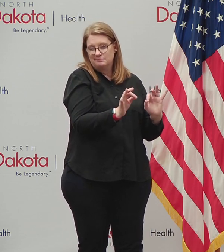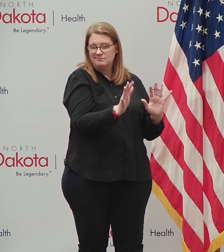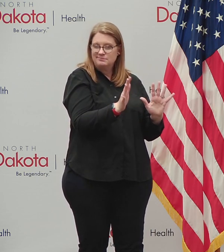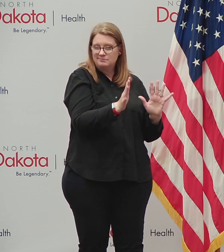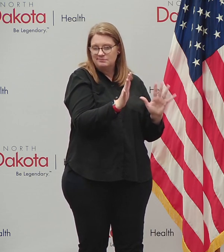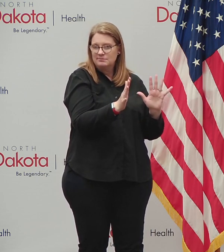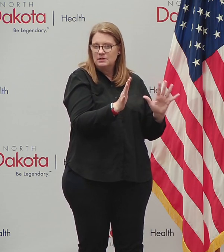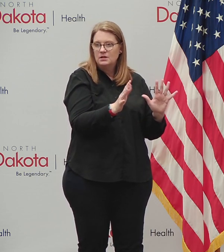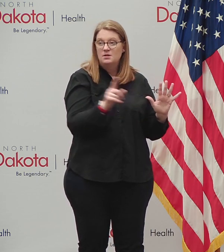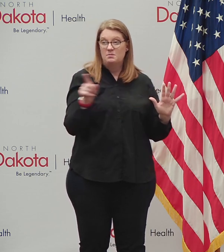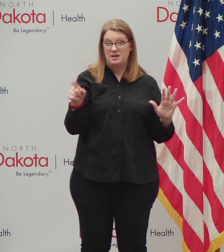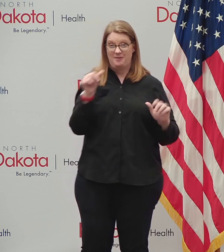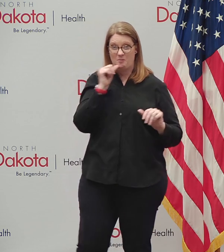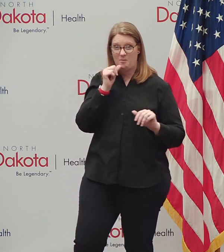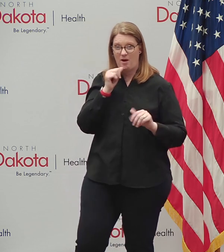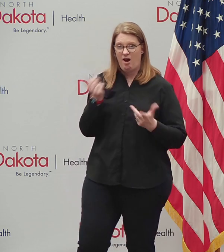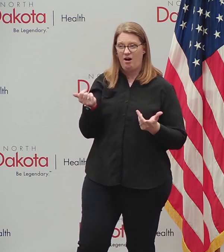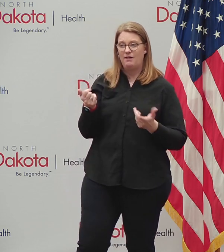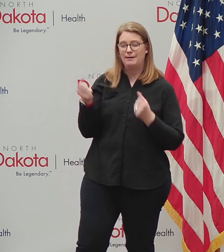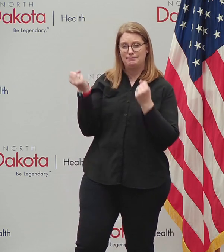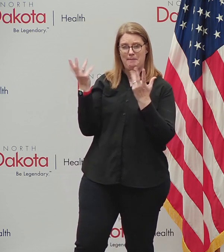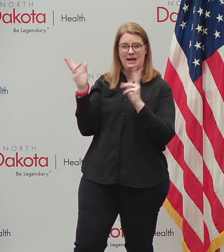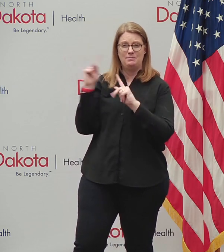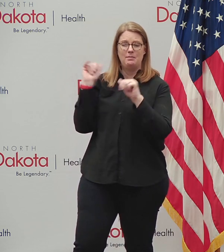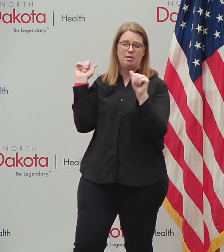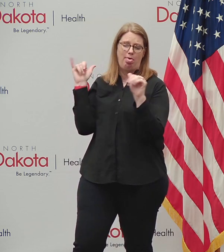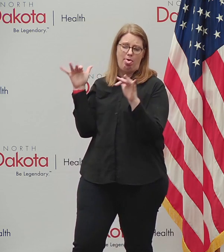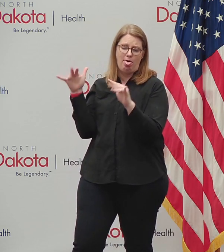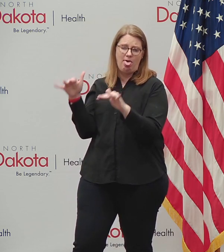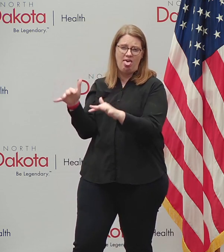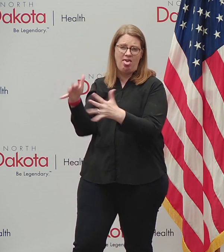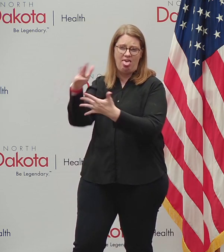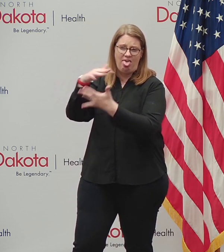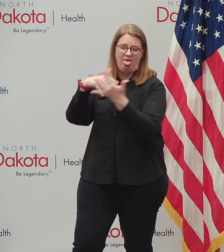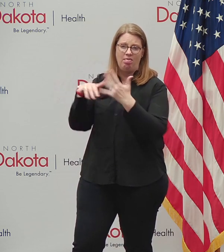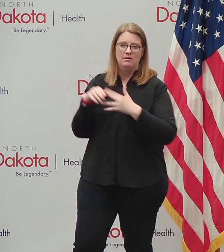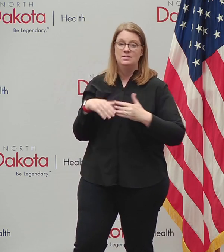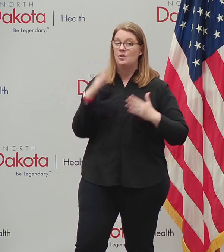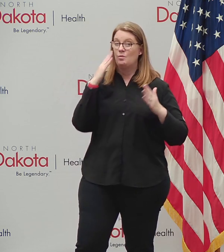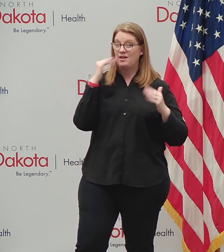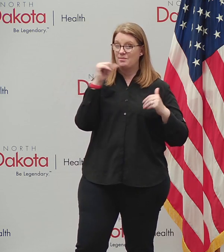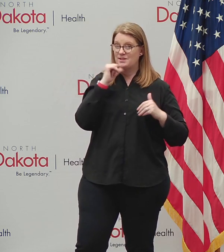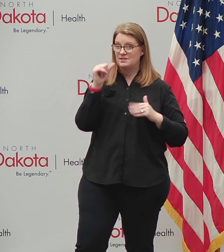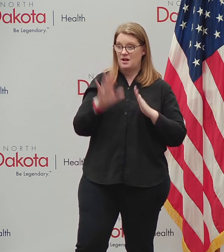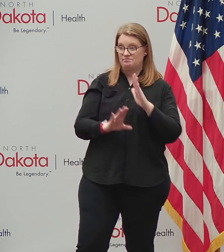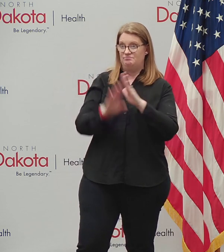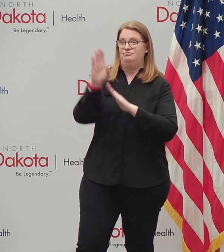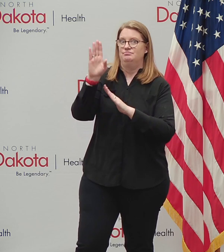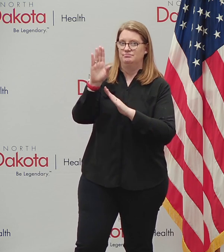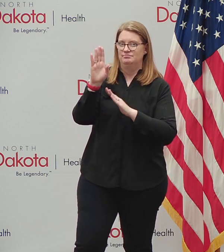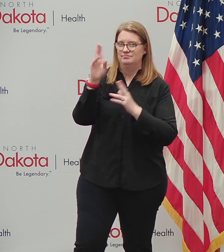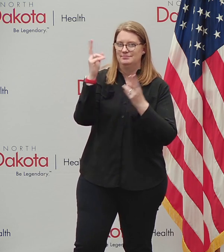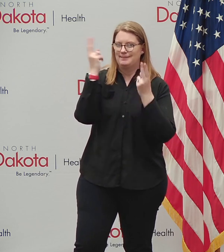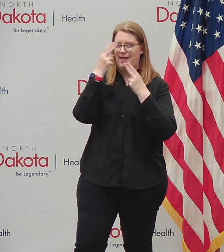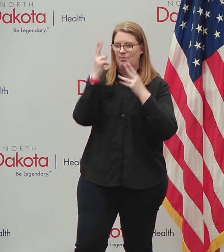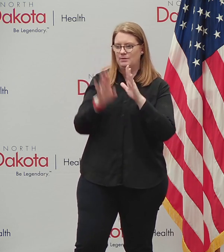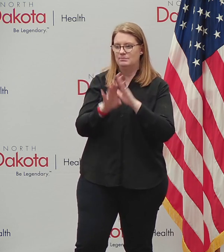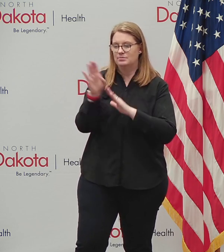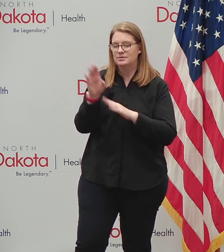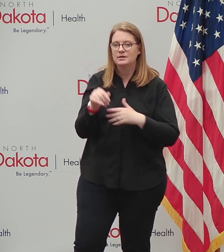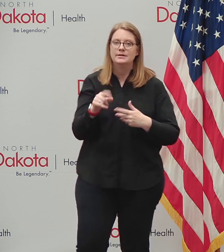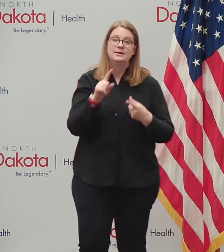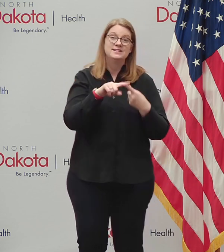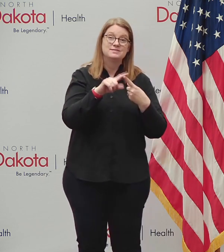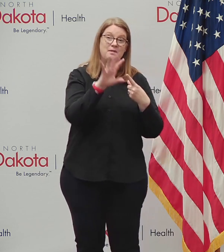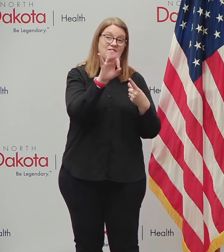bar where you've got low circulation. So we hope there's not a, uh, Halloween spike, uh, but again, flu season